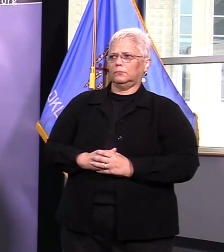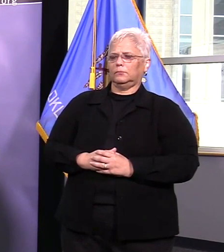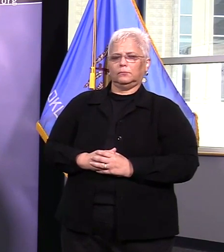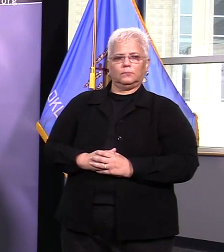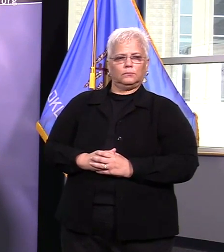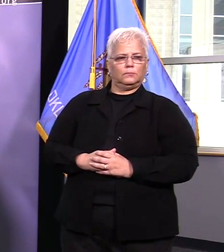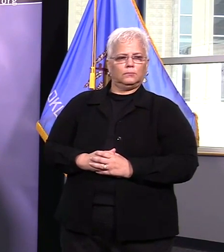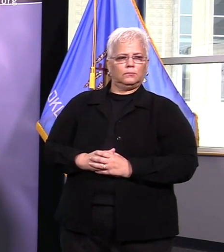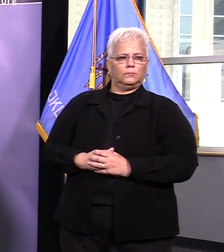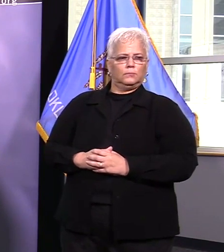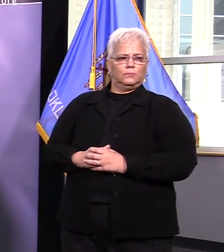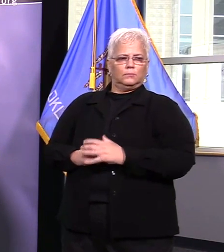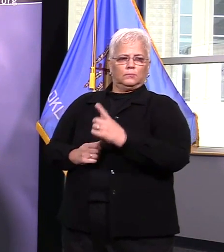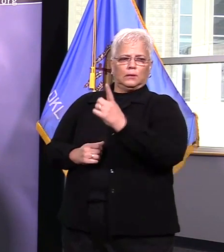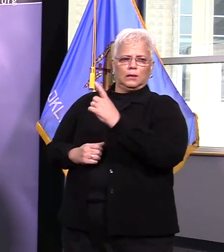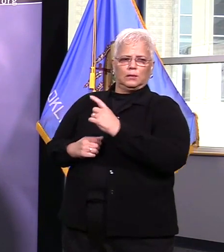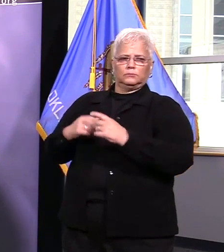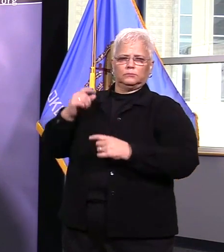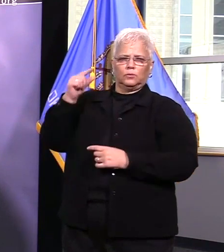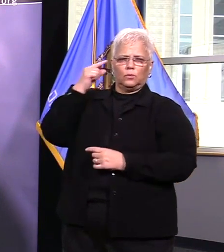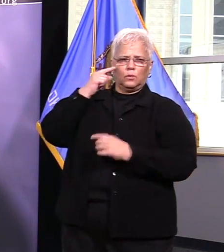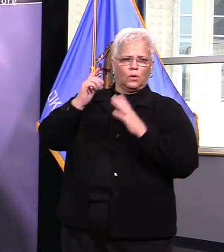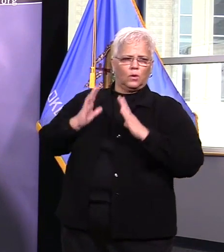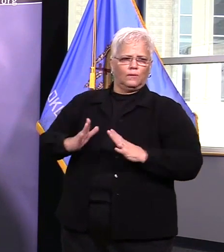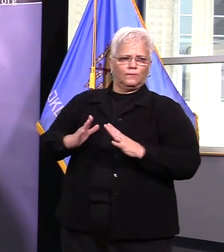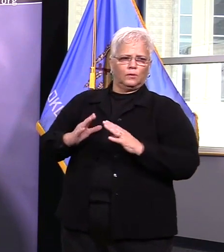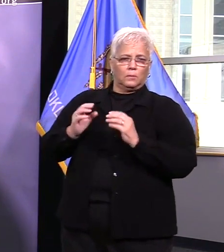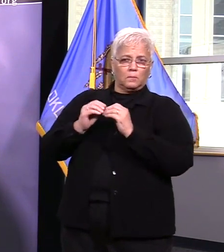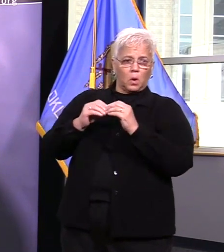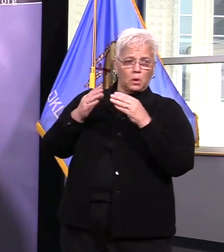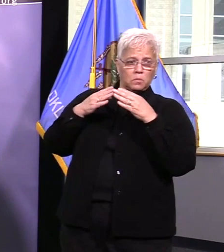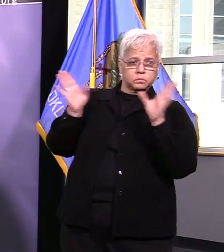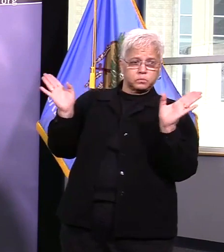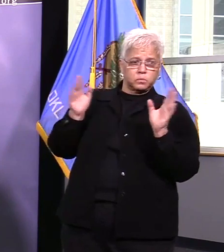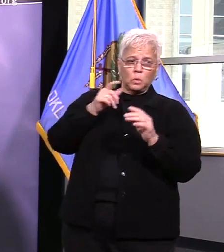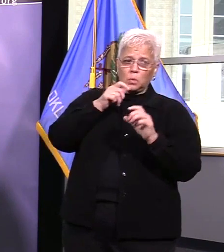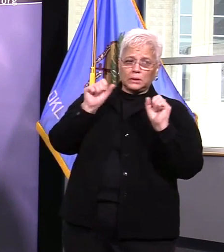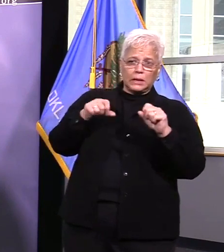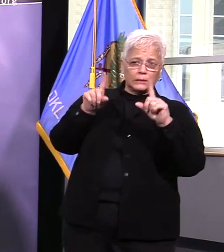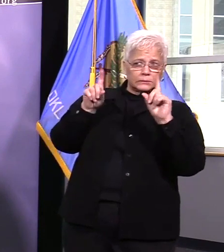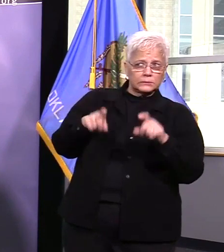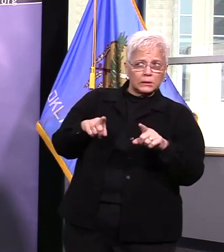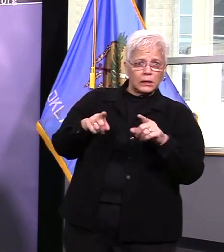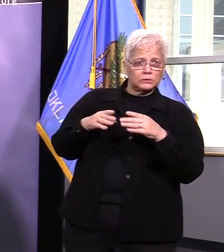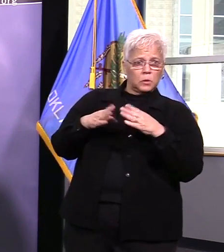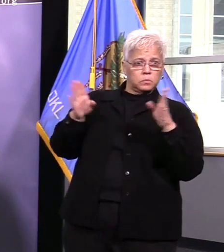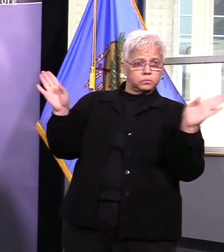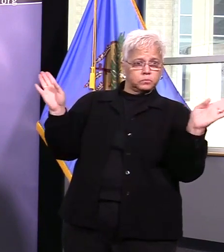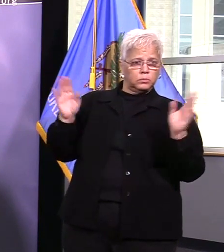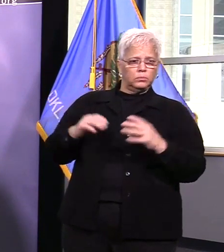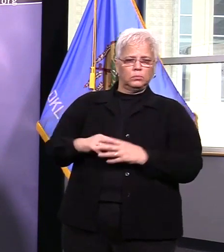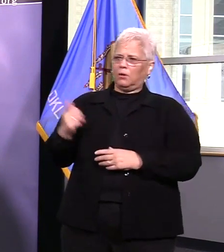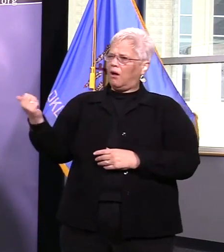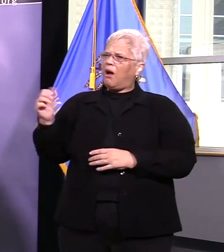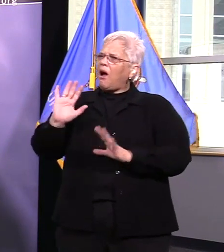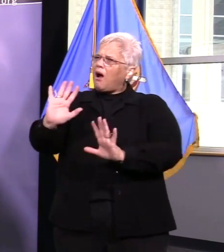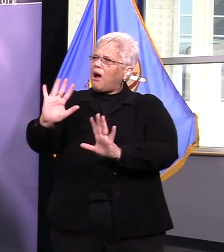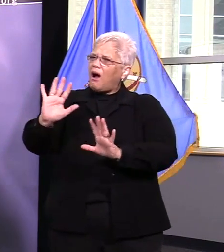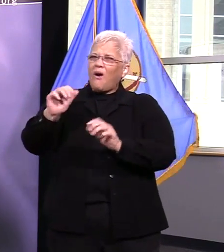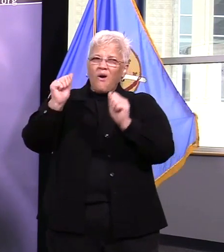now you know at this juncture no because we still have limited supplies and and i want to talk a little bit about that because